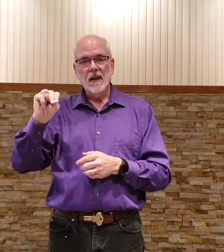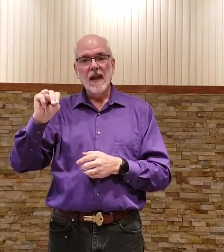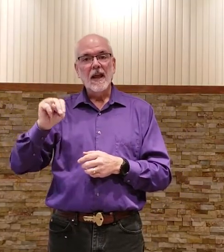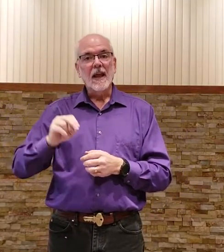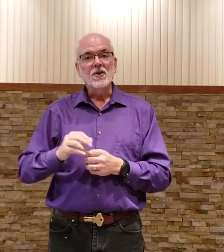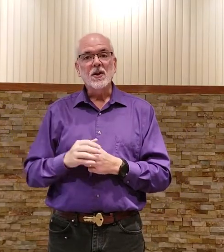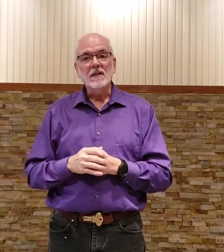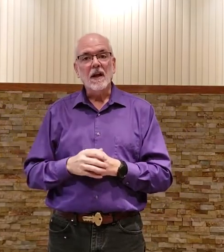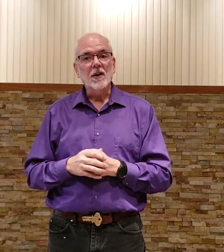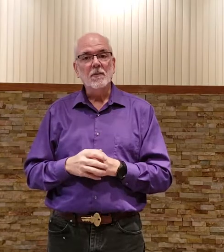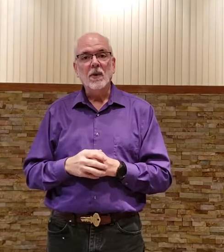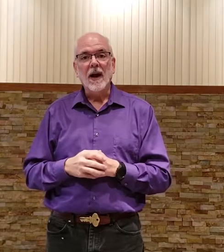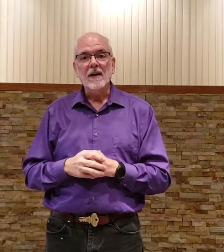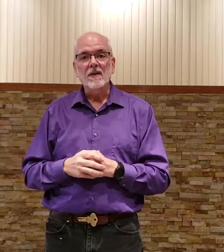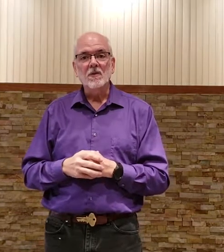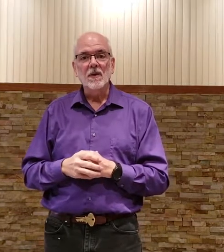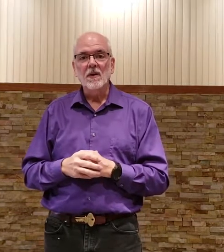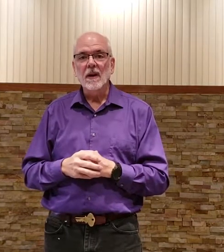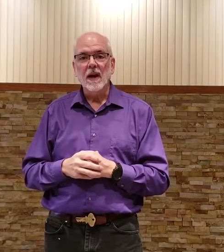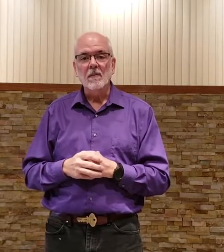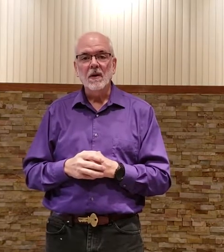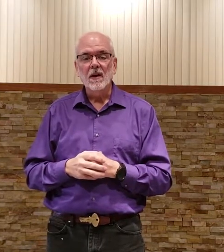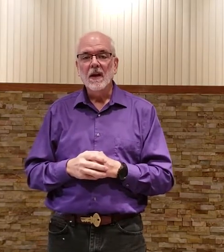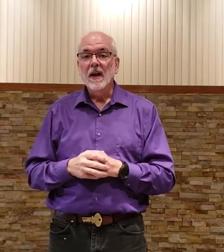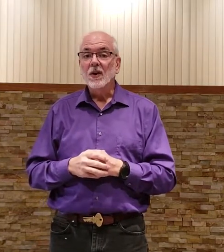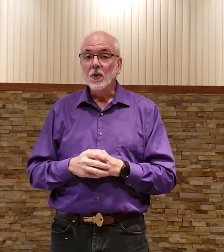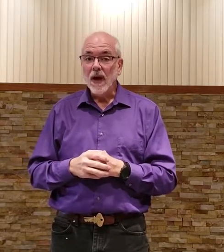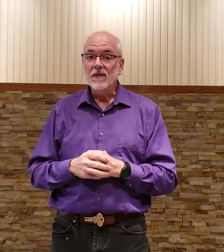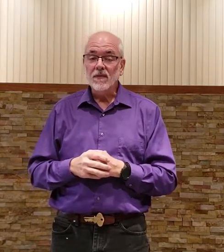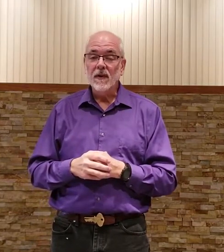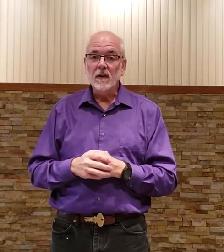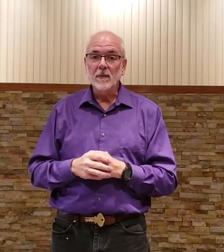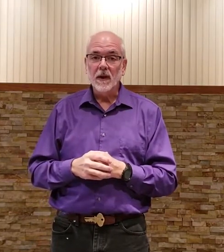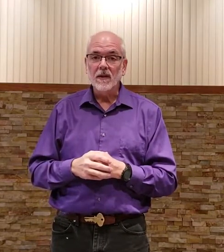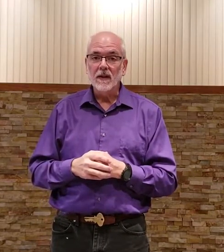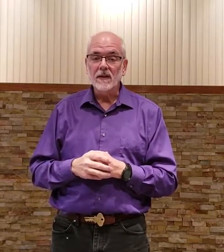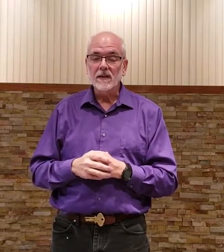and just like you practiced with your name you have to fingerspell this